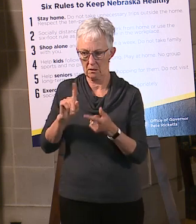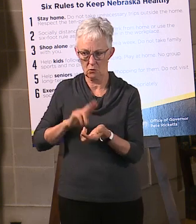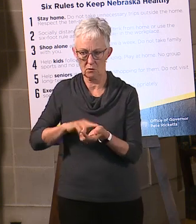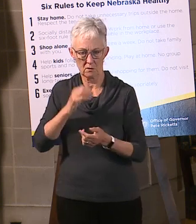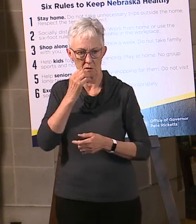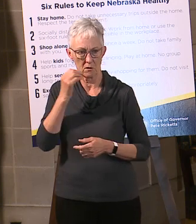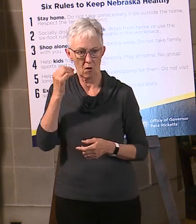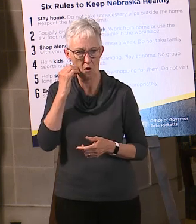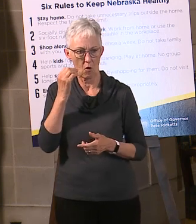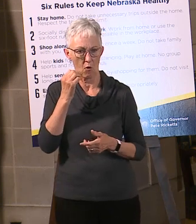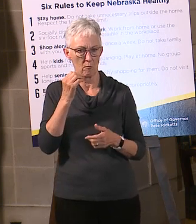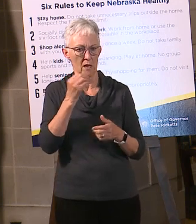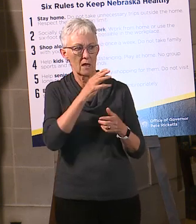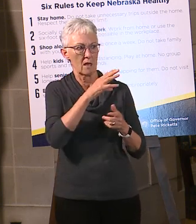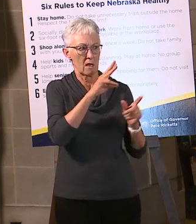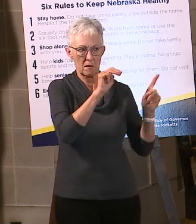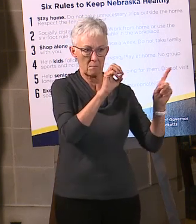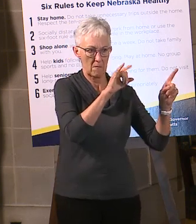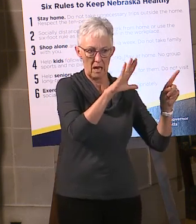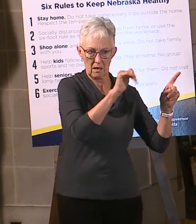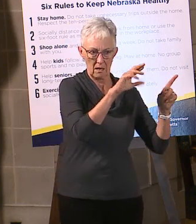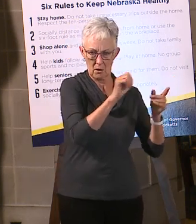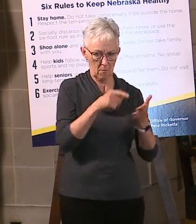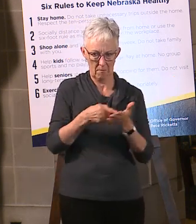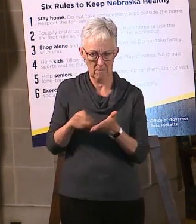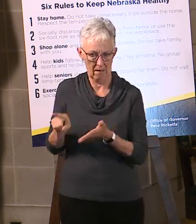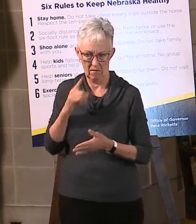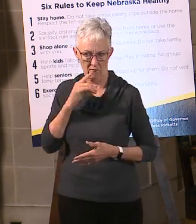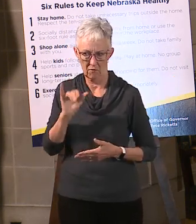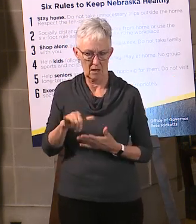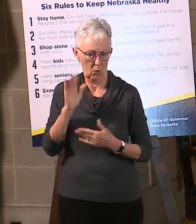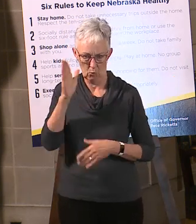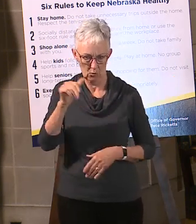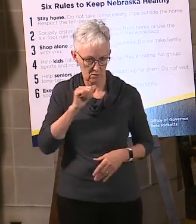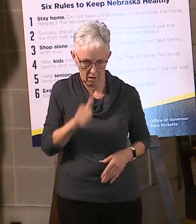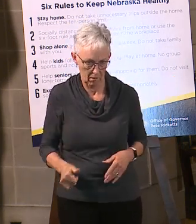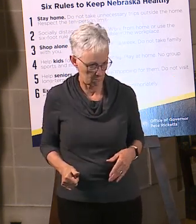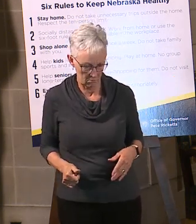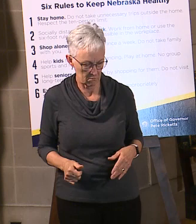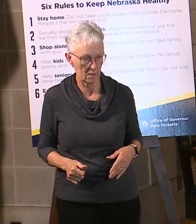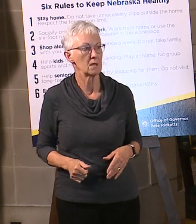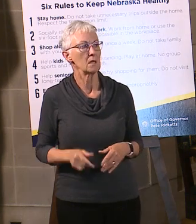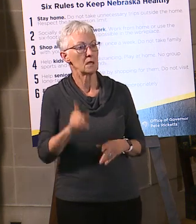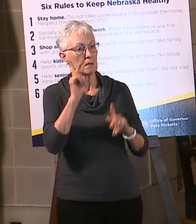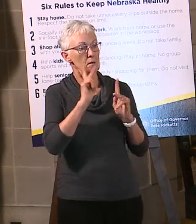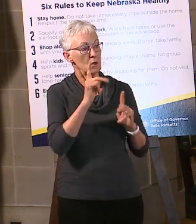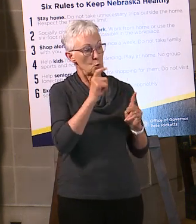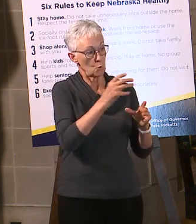I've not had anybody talk to me specifically about this, the fact that folks are getting checks,